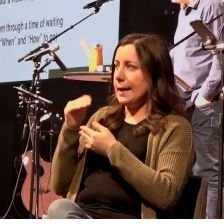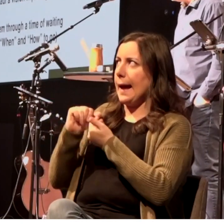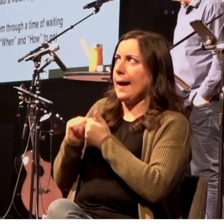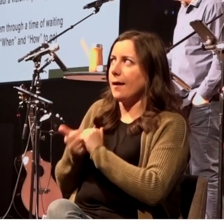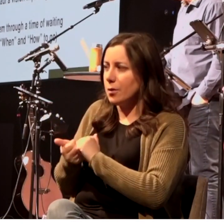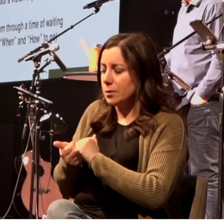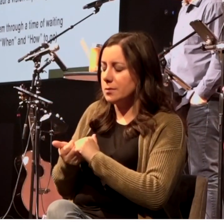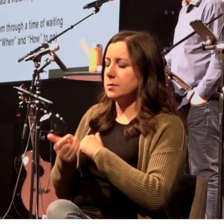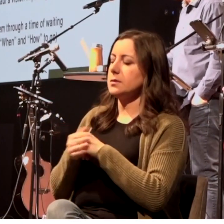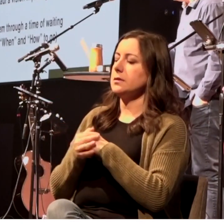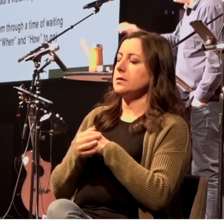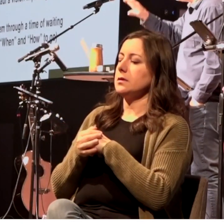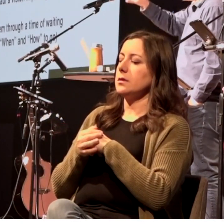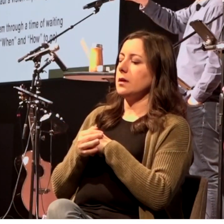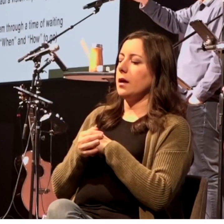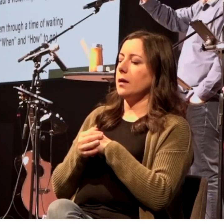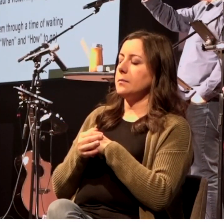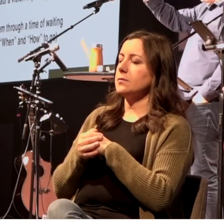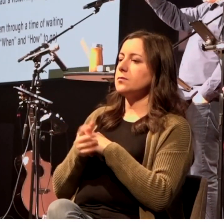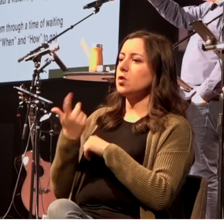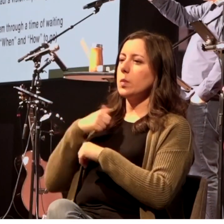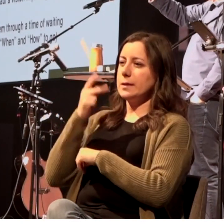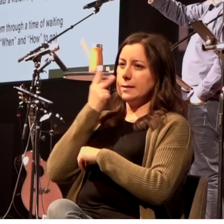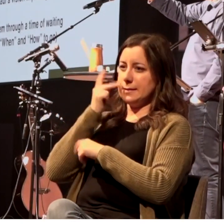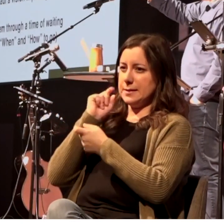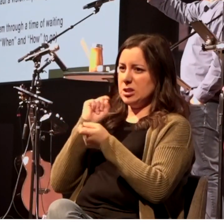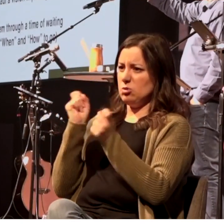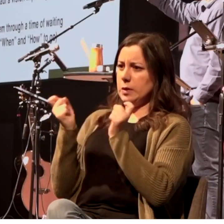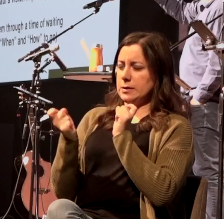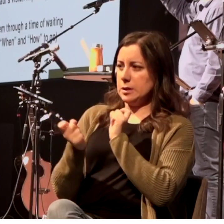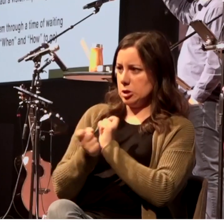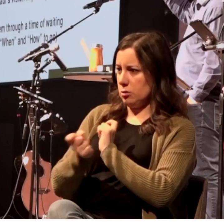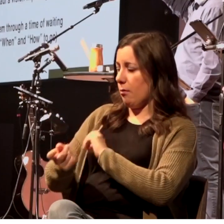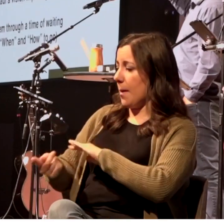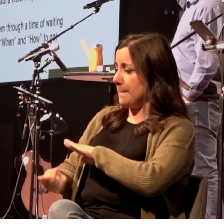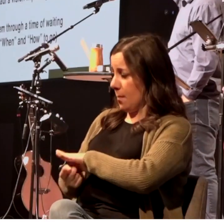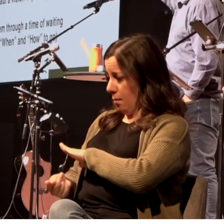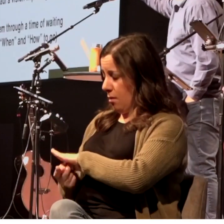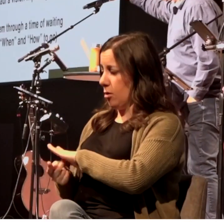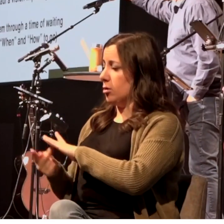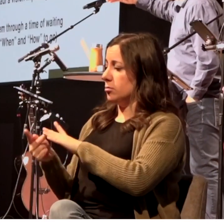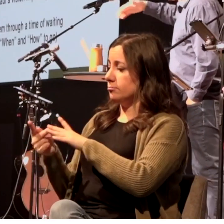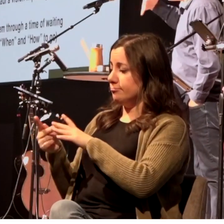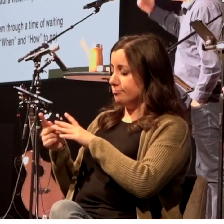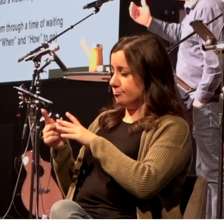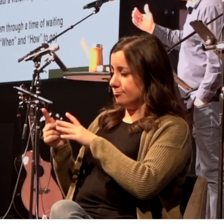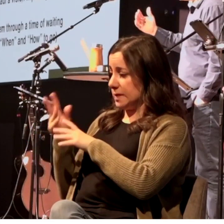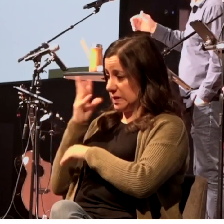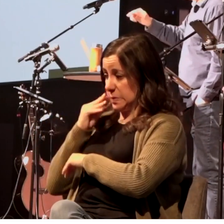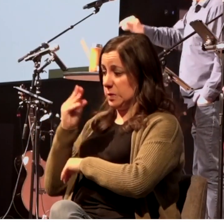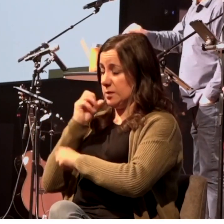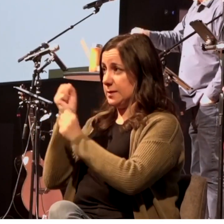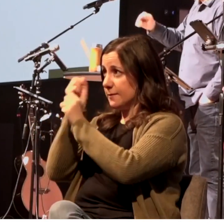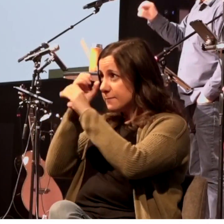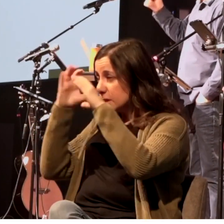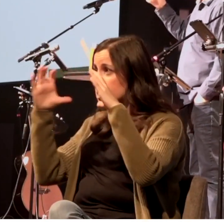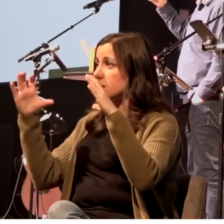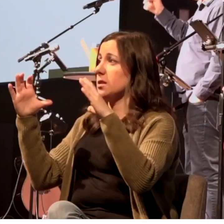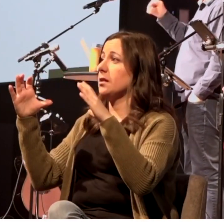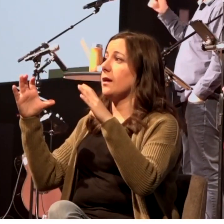what we see is transitioning from how God led Paul and his team in their proclamation of the gospel. Now what we're looking at is how God led Paul